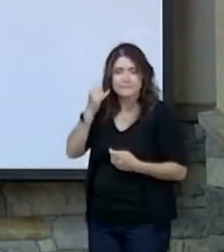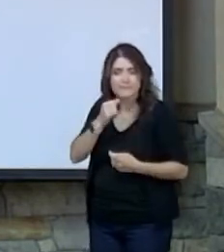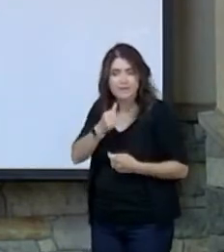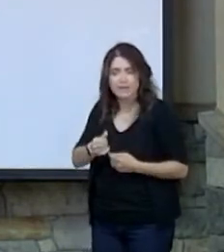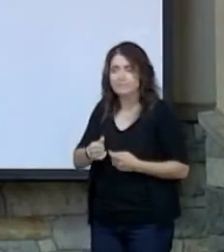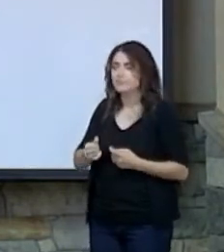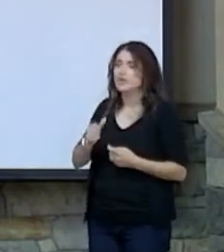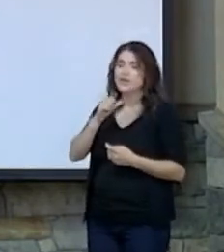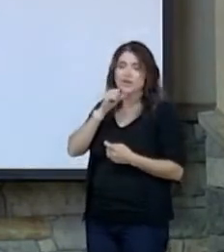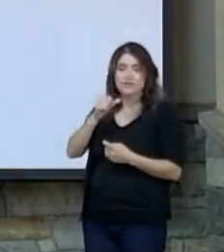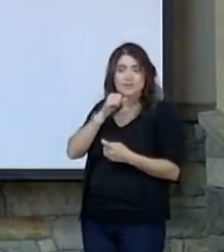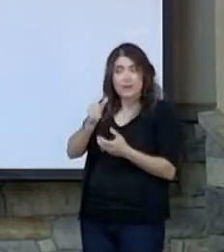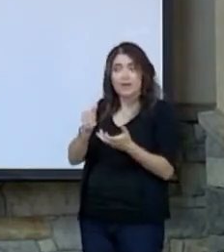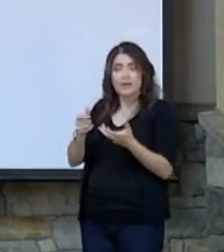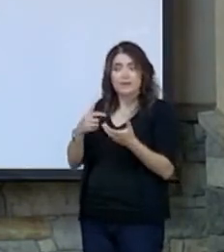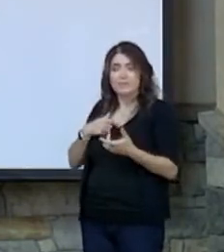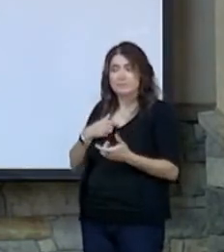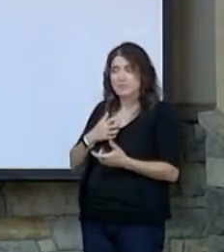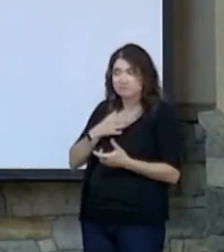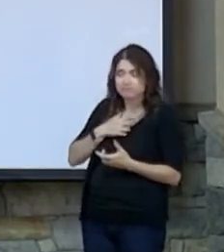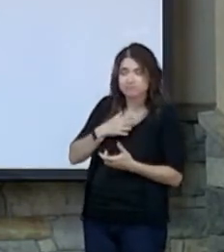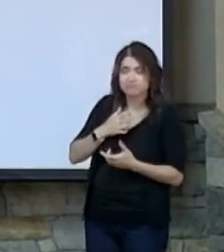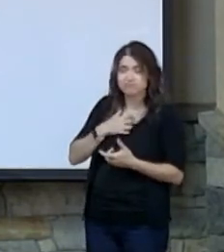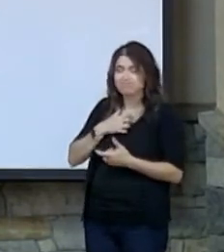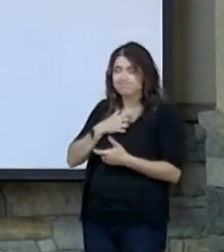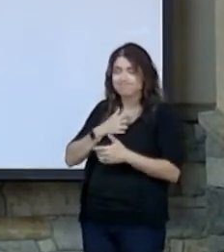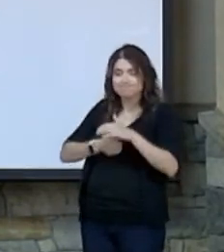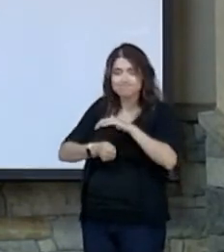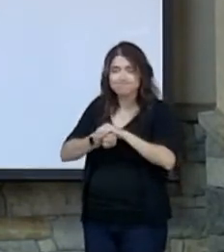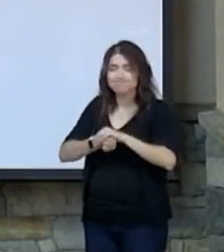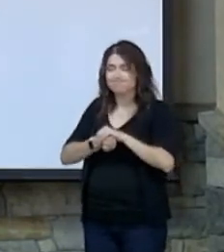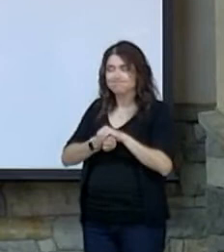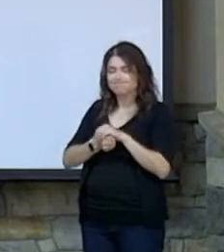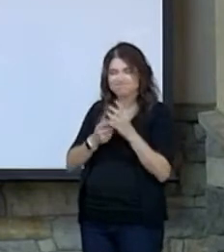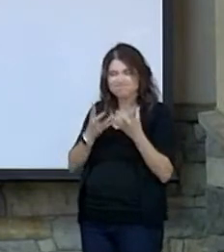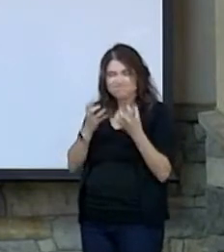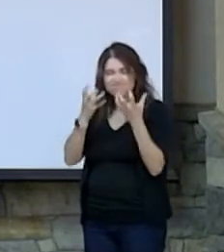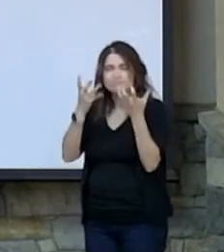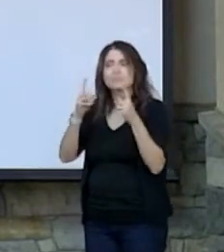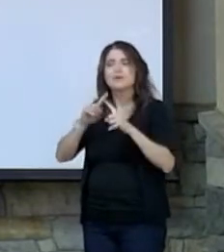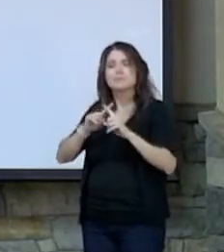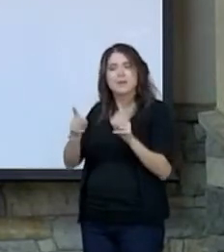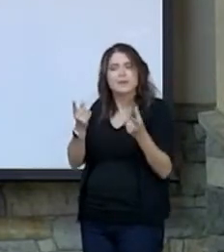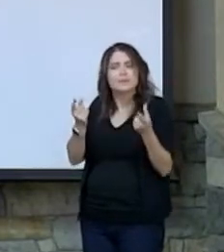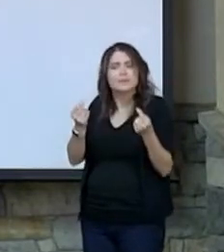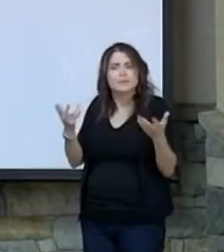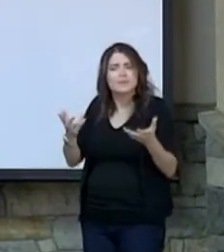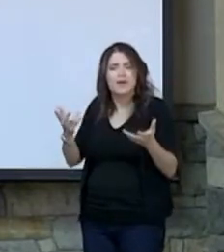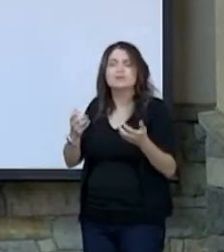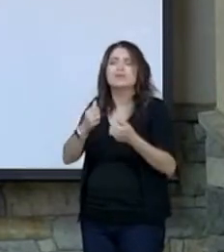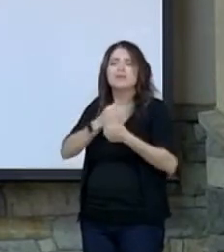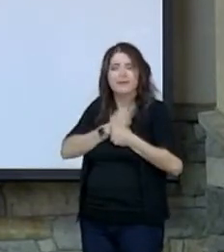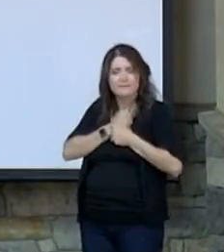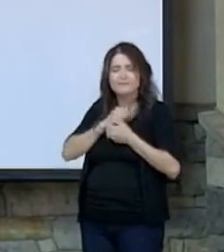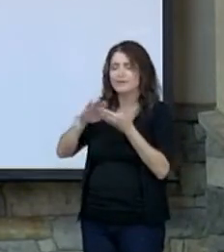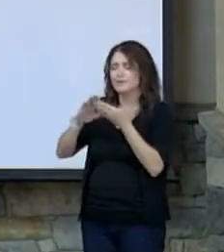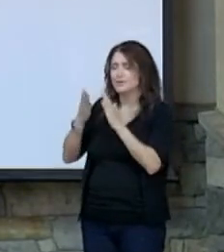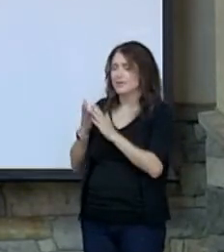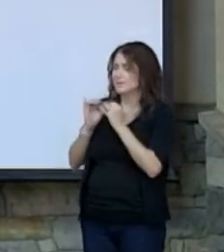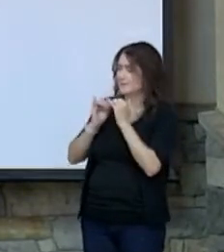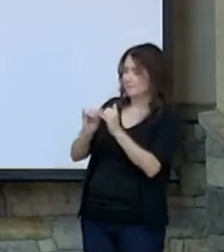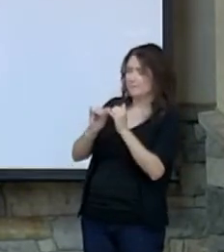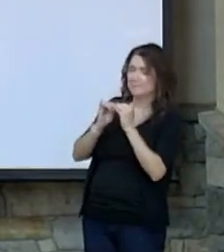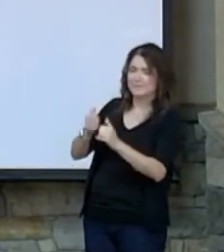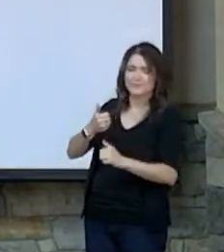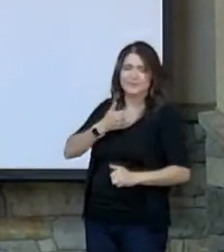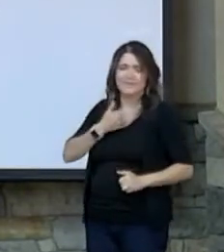bear a grudge against the sons of your own people, but you shall love your neighbor as yourself. I am the Lord. So